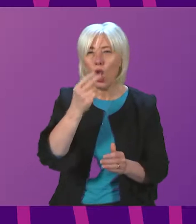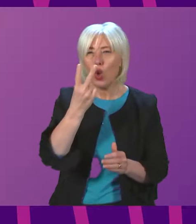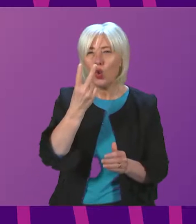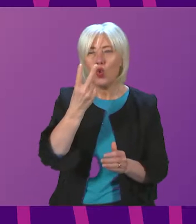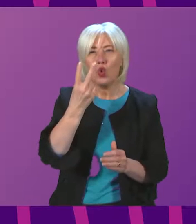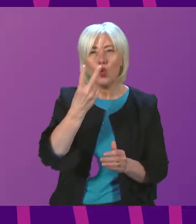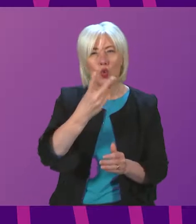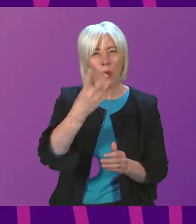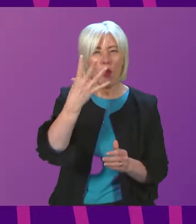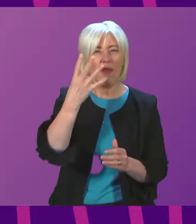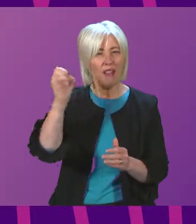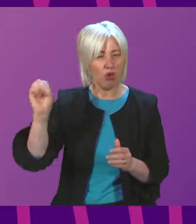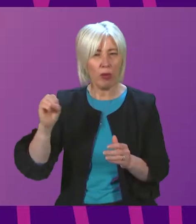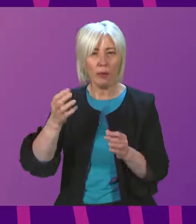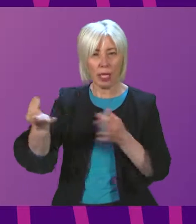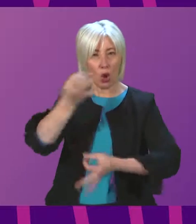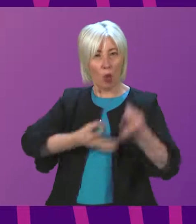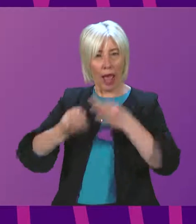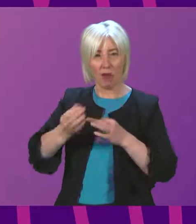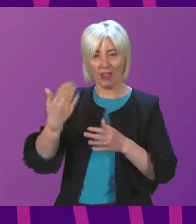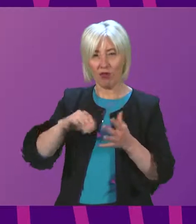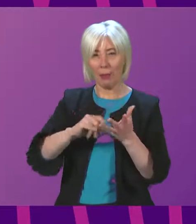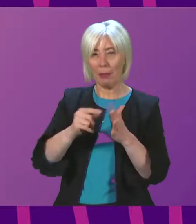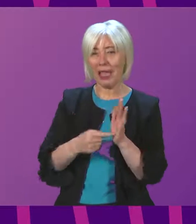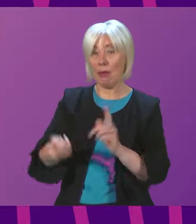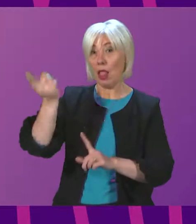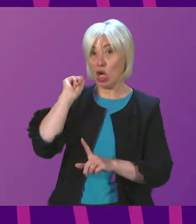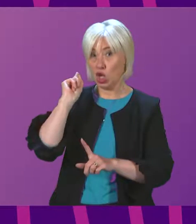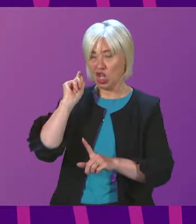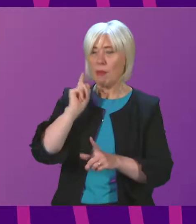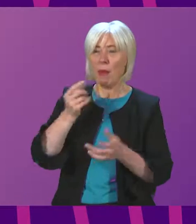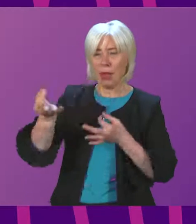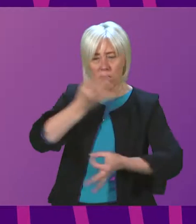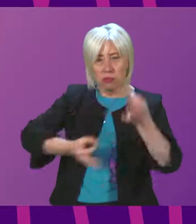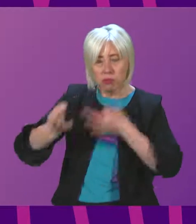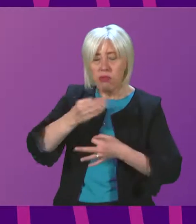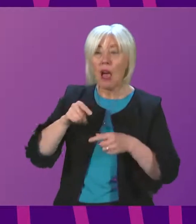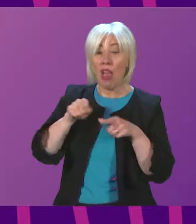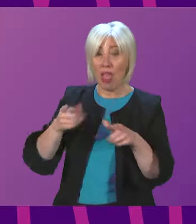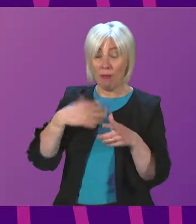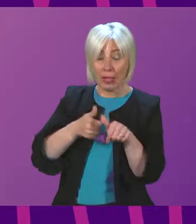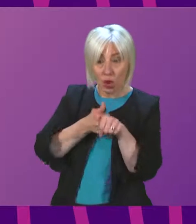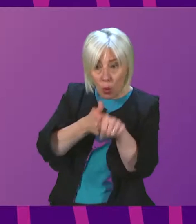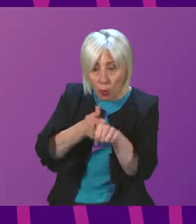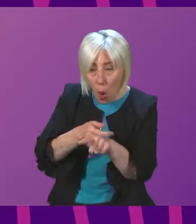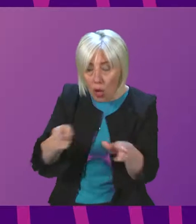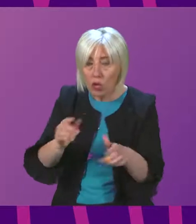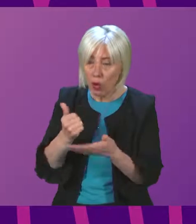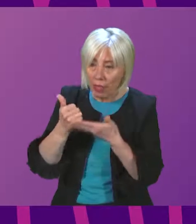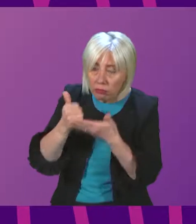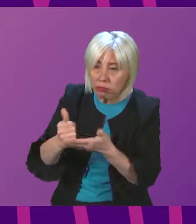about fire alarms since September of last year and have been supporting people either through the installation of them